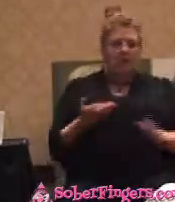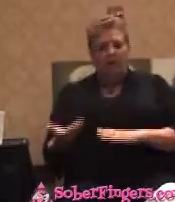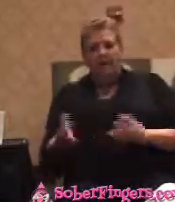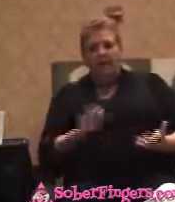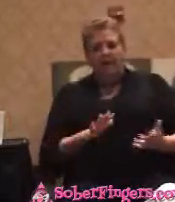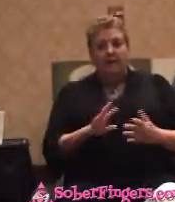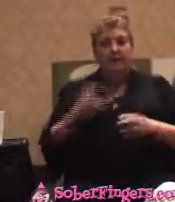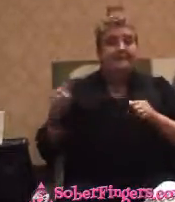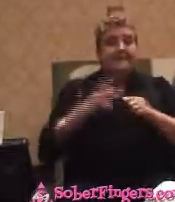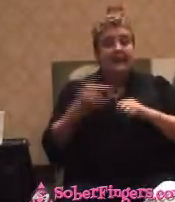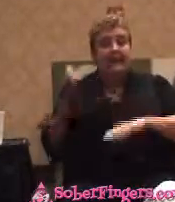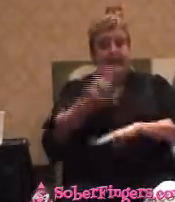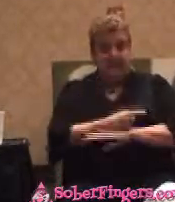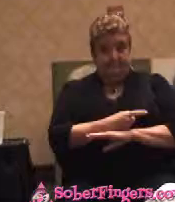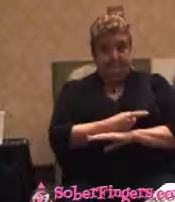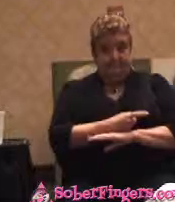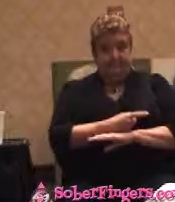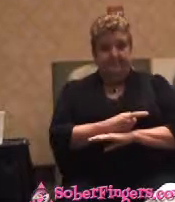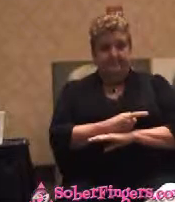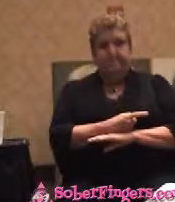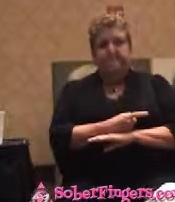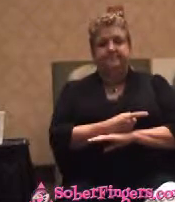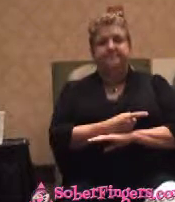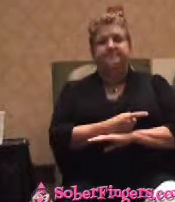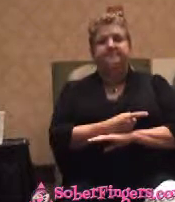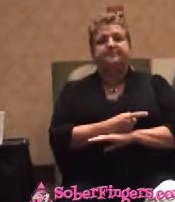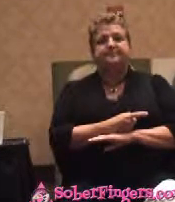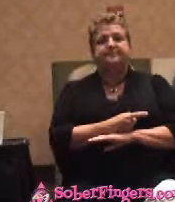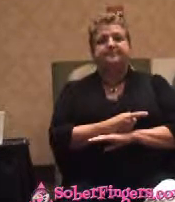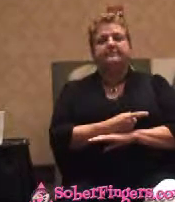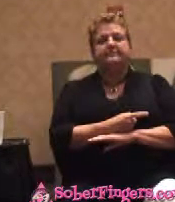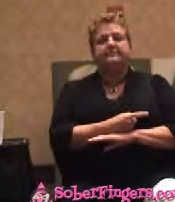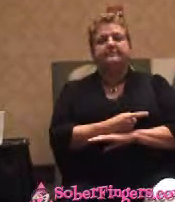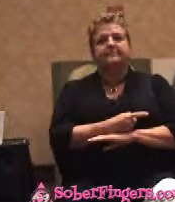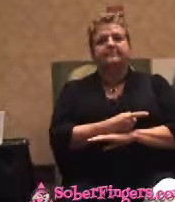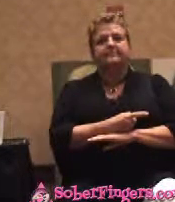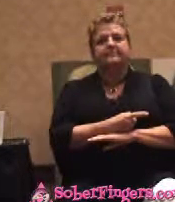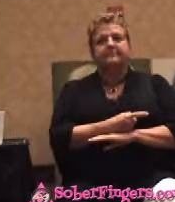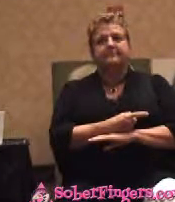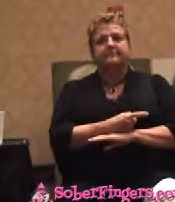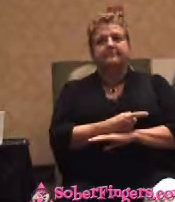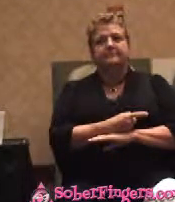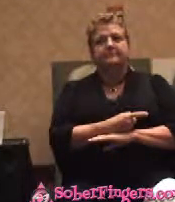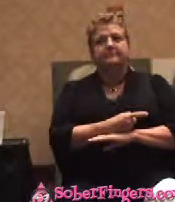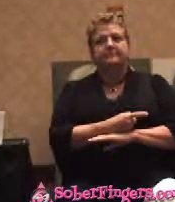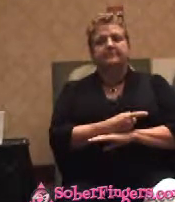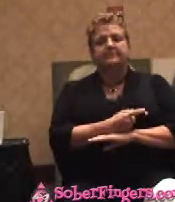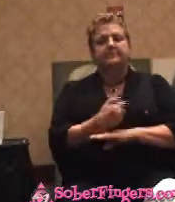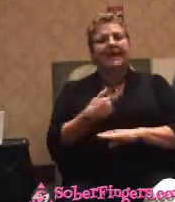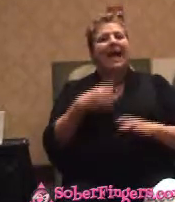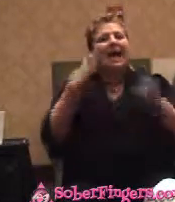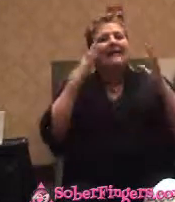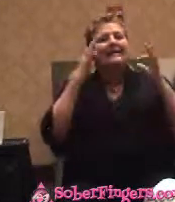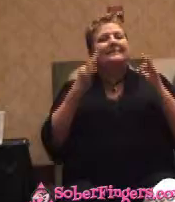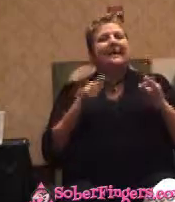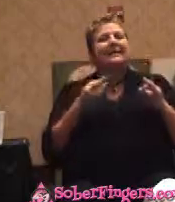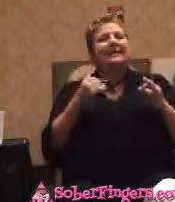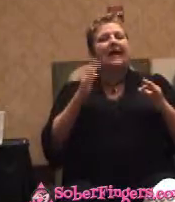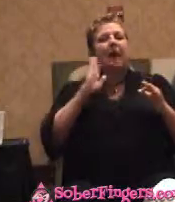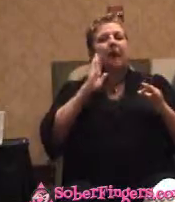second day, I decided I would sneak into the kitchen and find